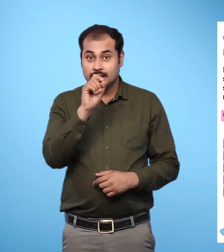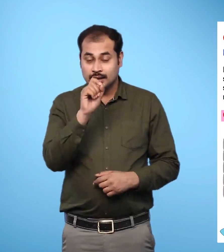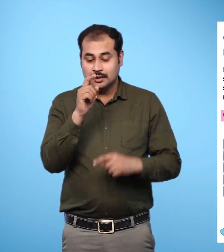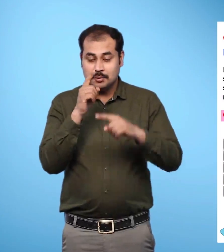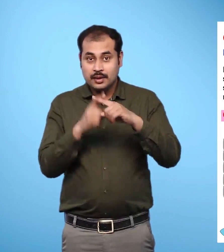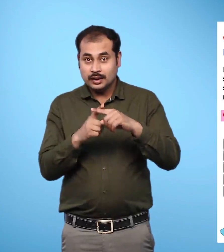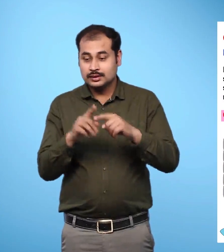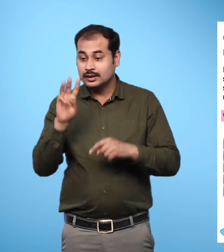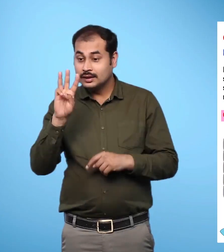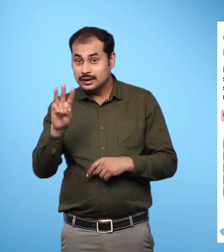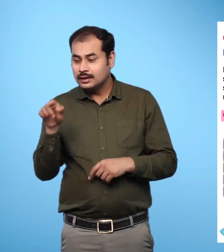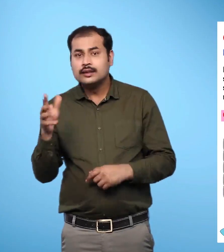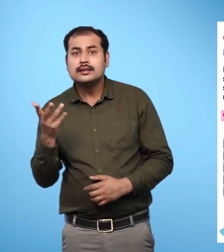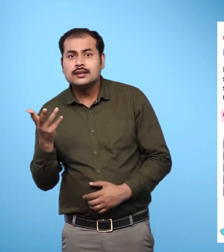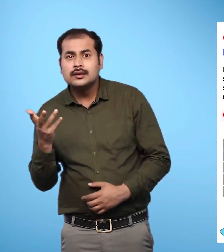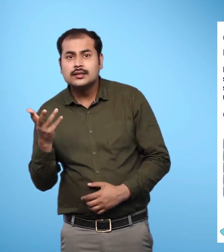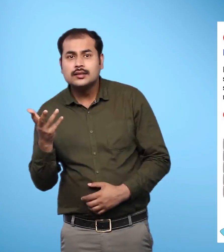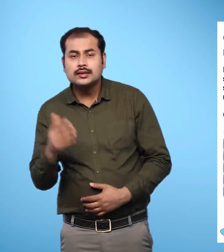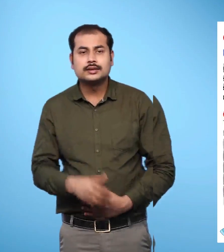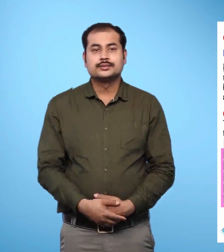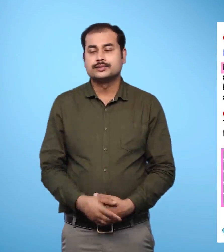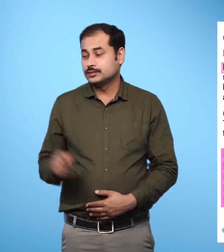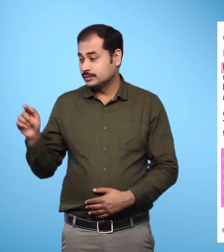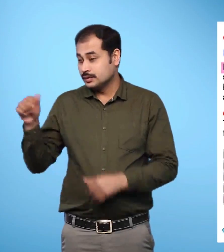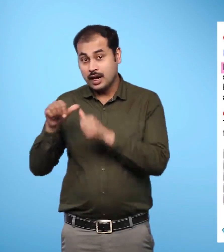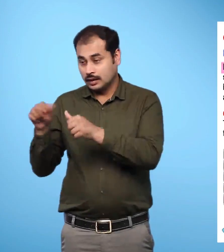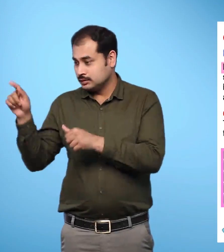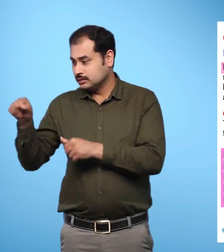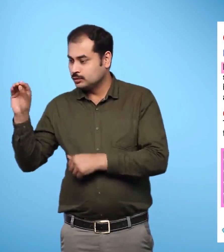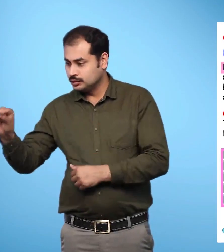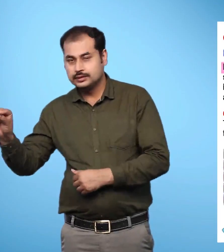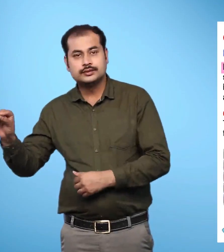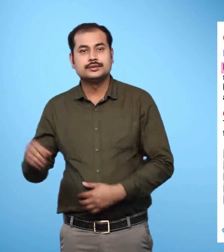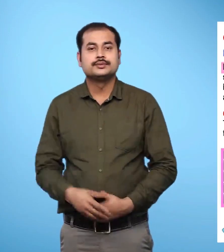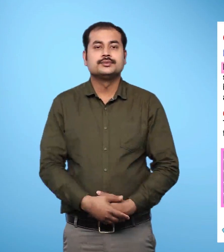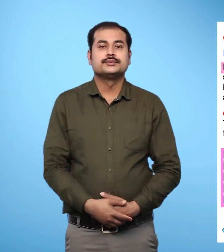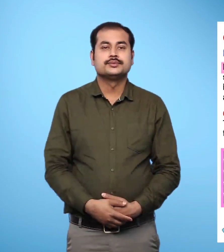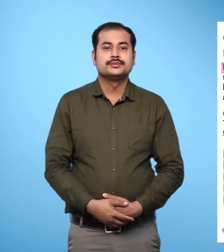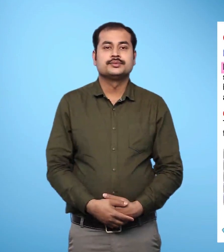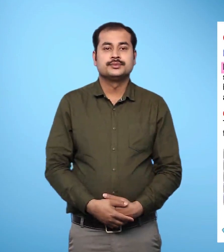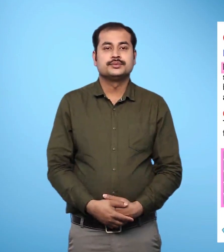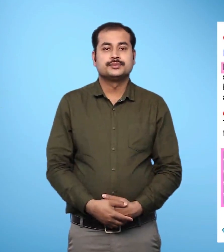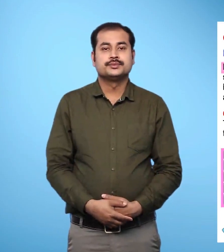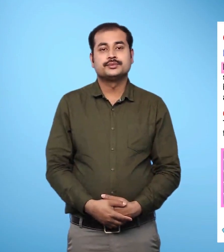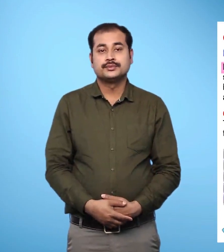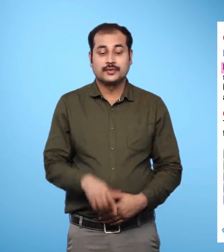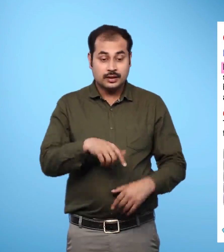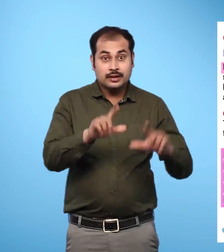plus 3? Picture in part 5 shows a bundle of 10